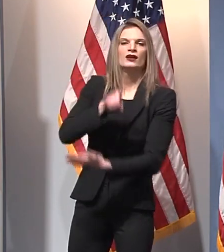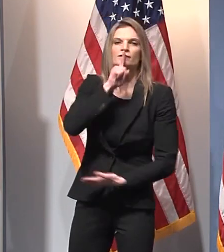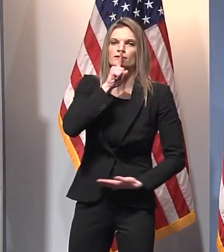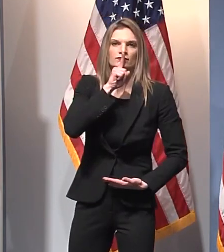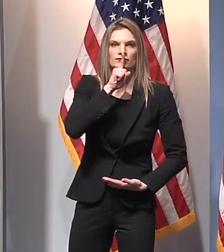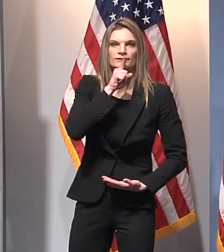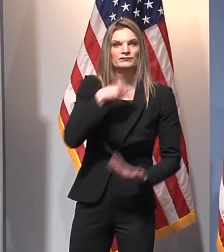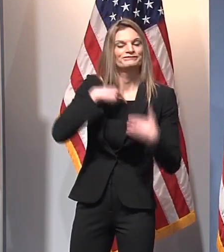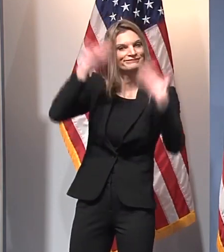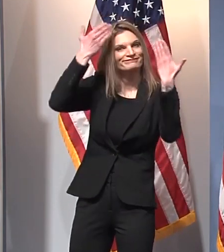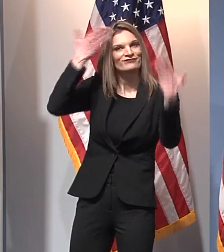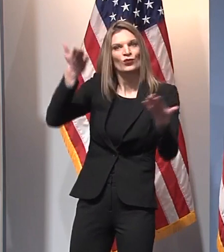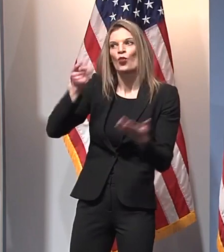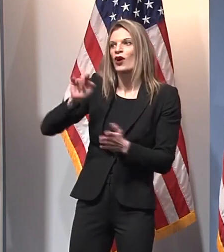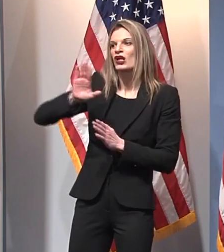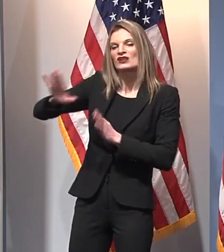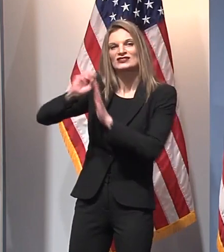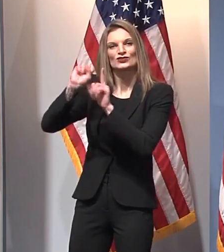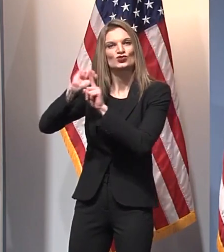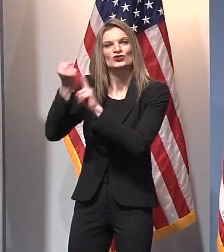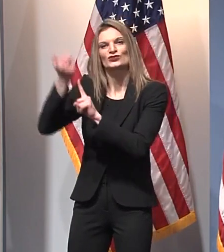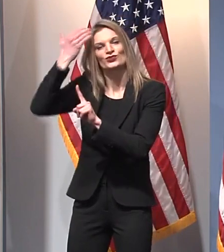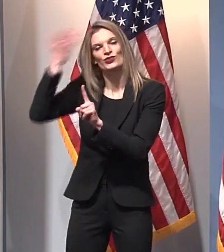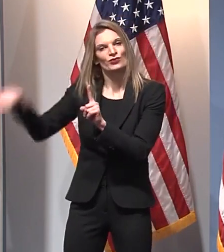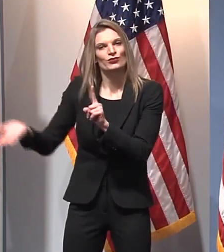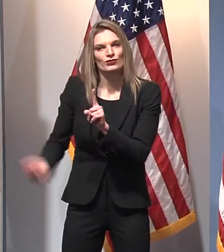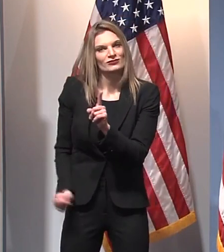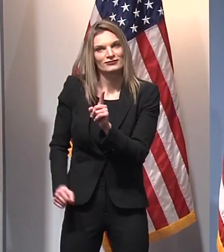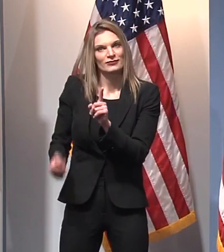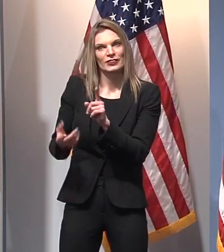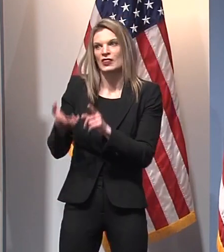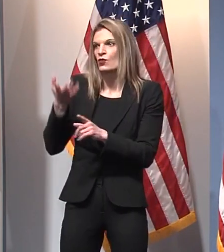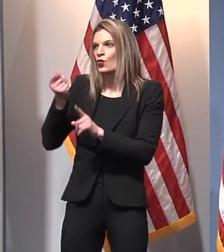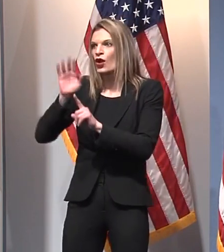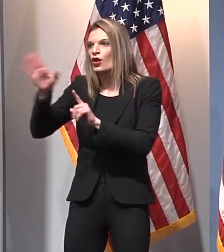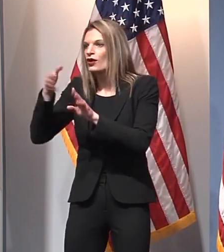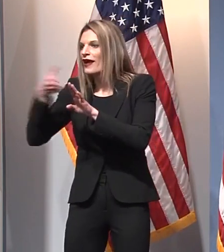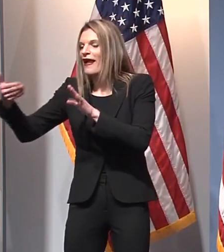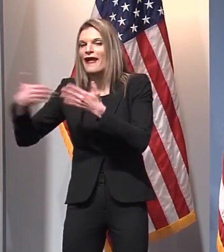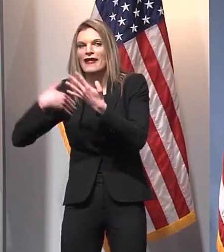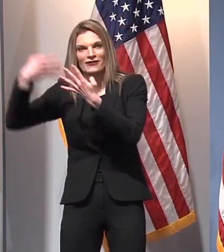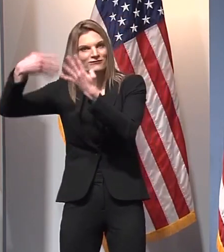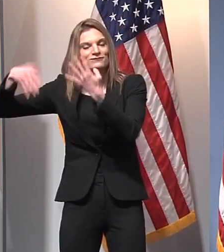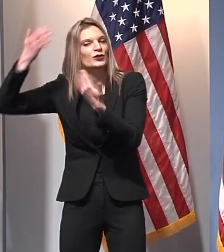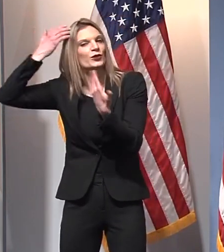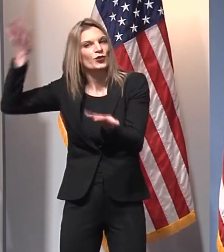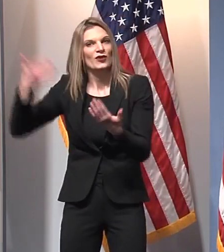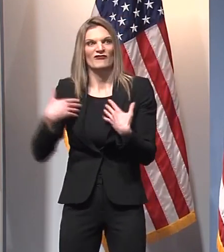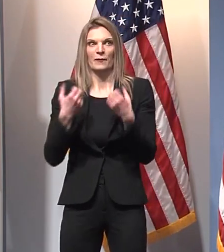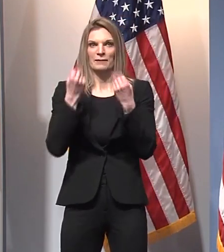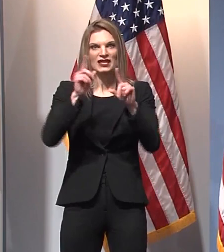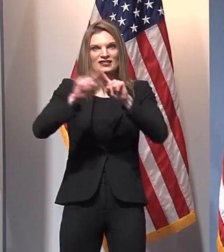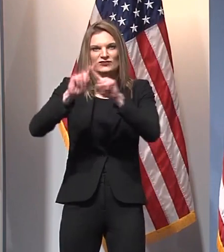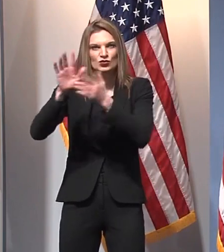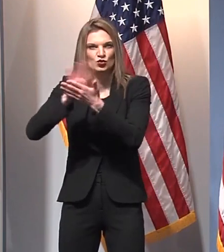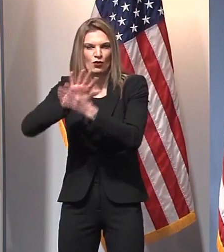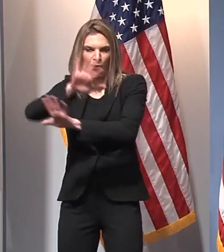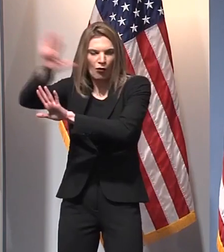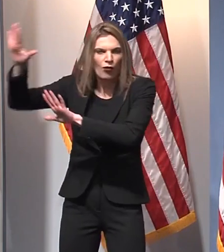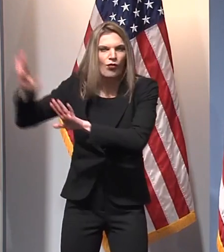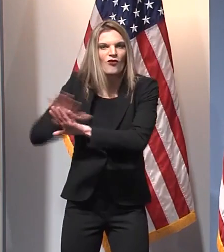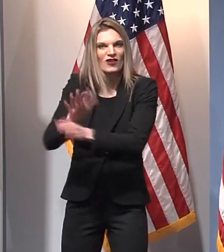a certain set of factors that we can't anticipate. We've got hundreds and hundreds of districts in Michigan, and that's why